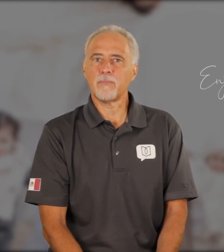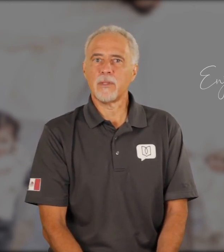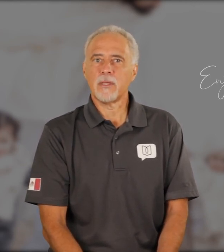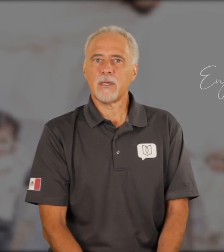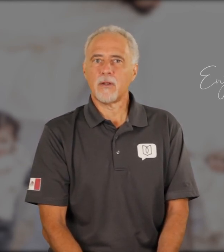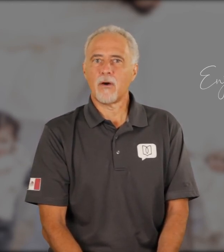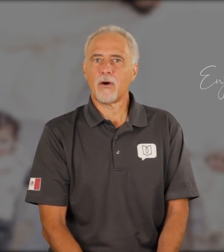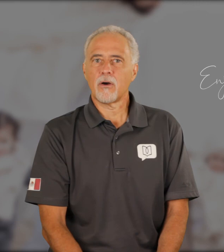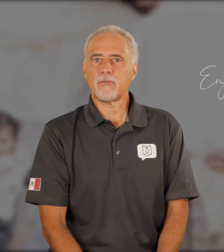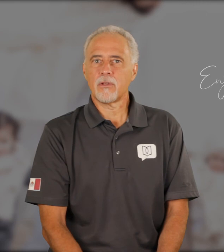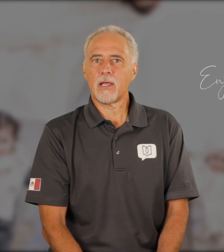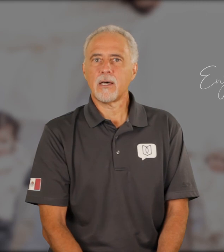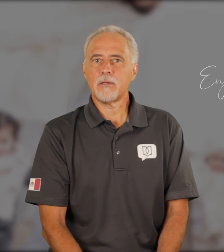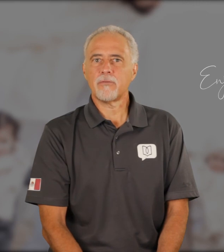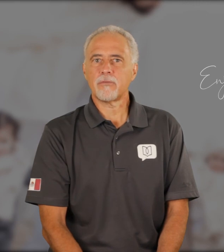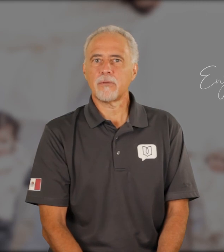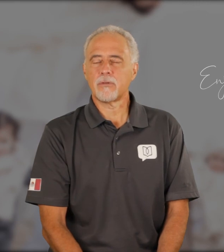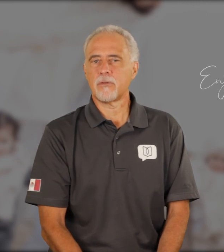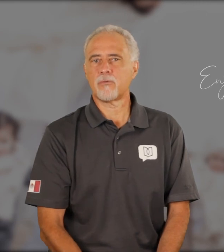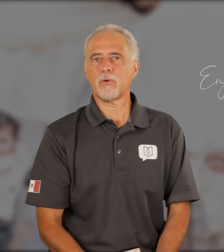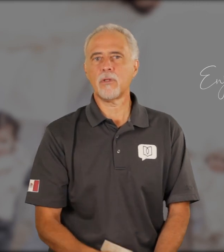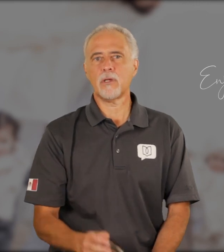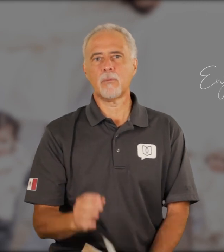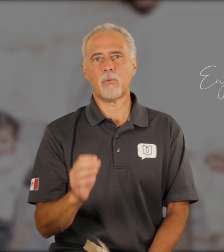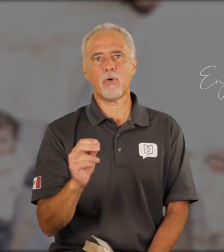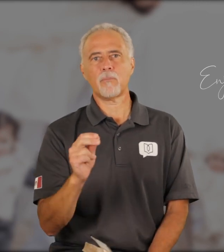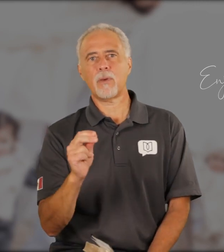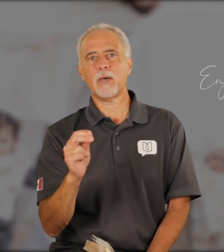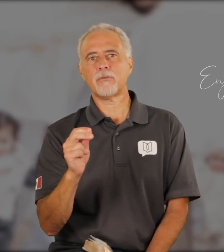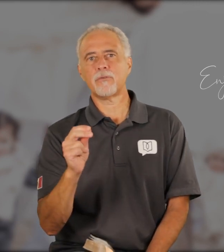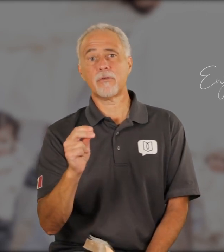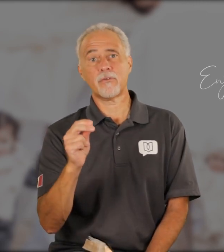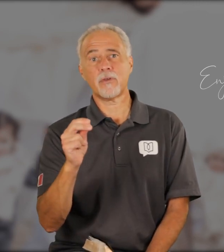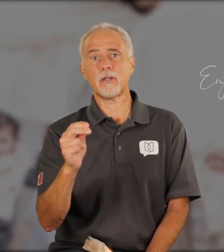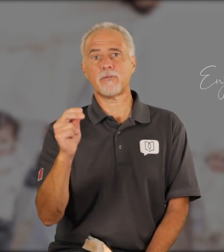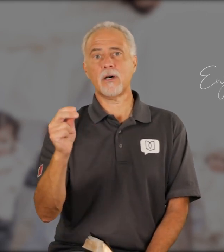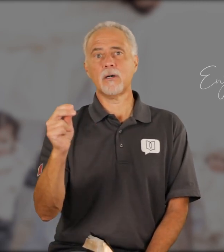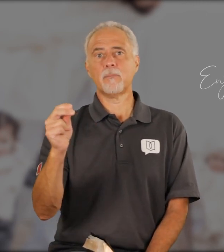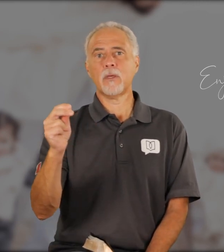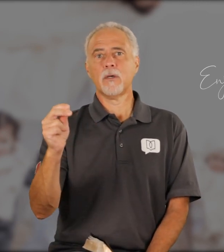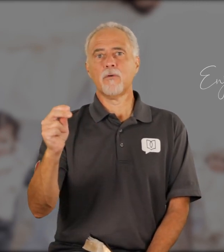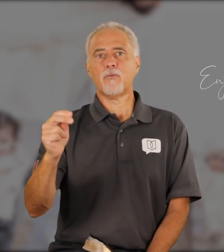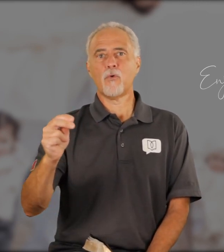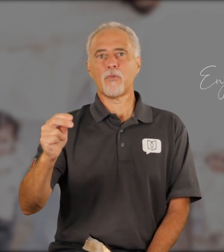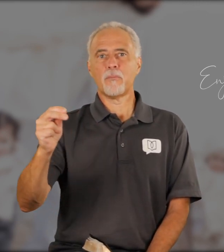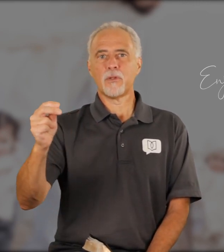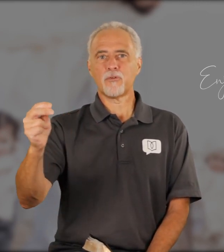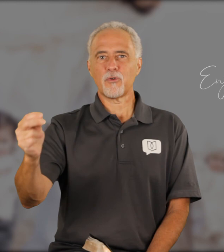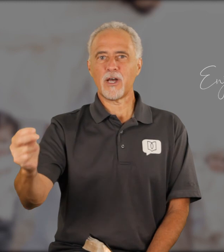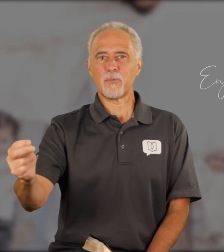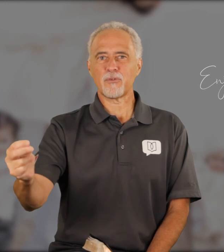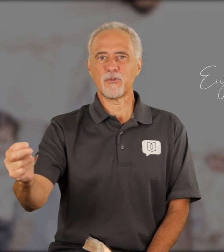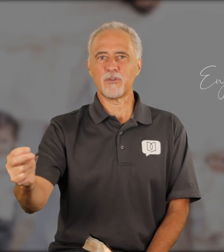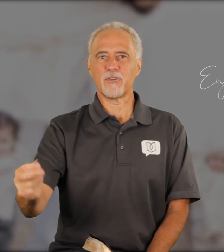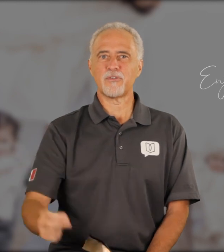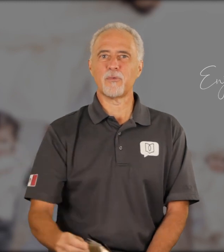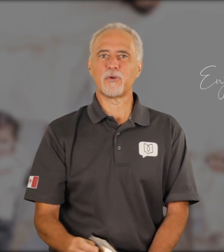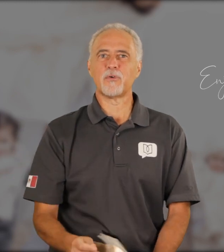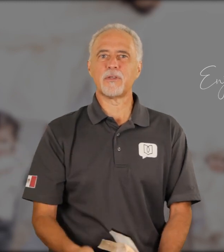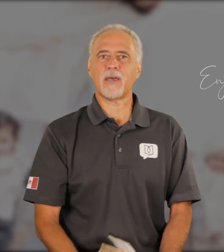in our hearts and lives. It's really an important passage to set us up for the ministry opportunities that we're going to